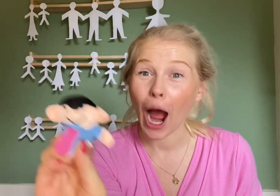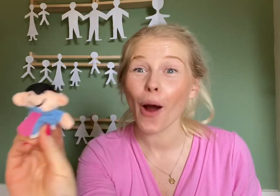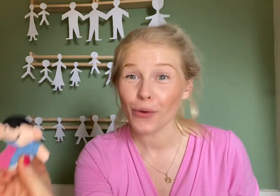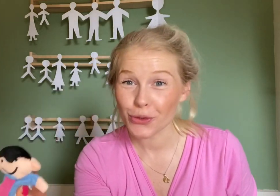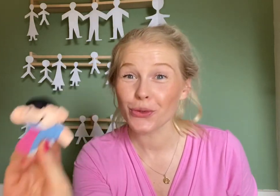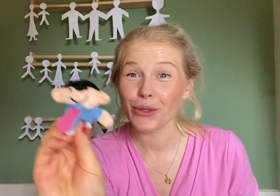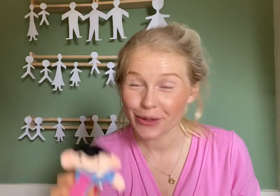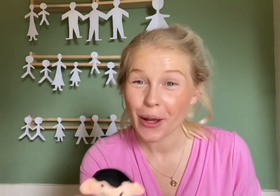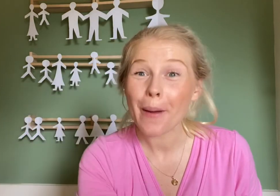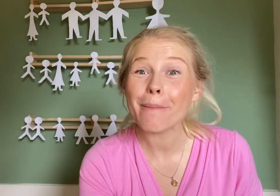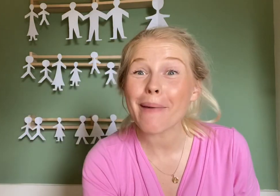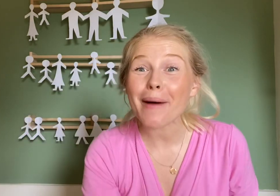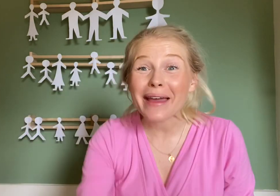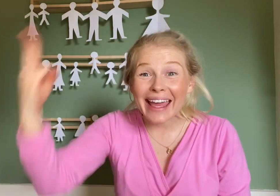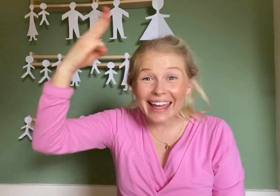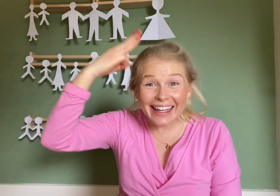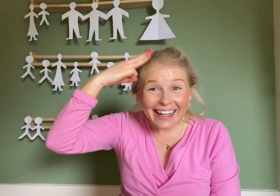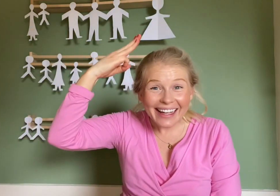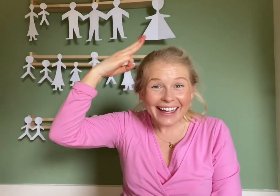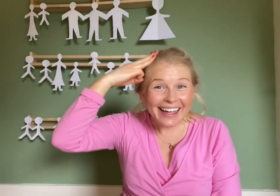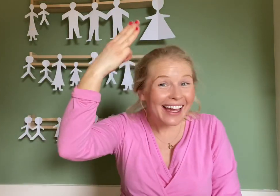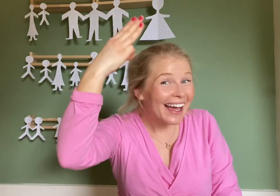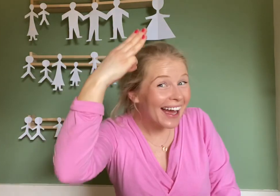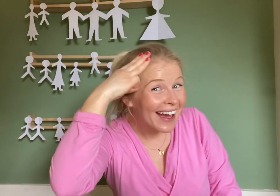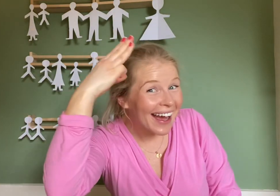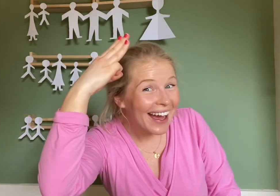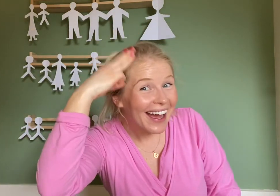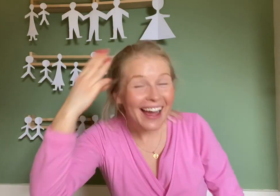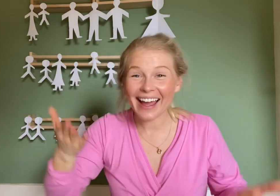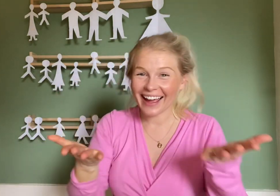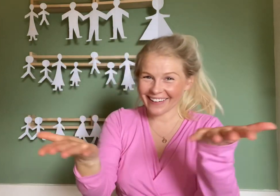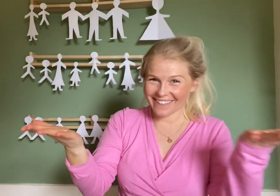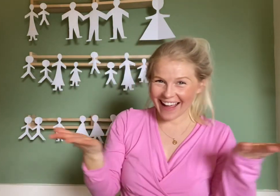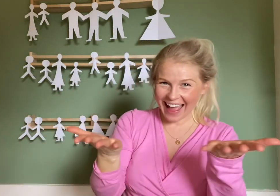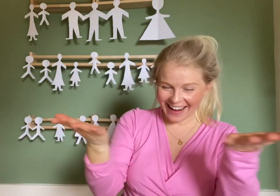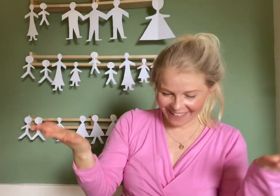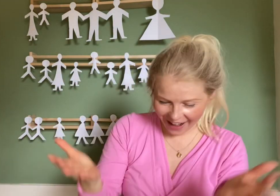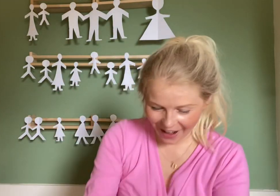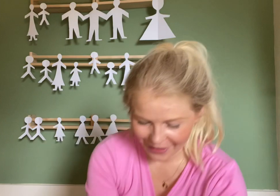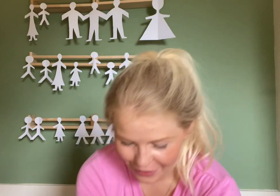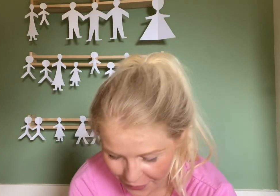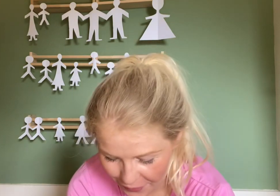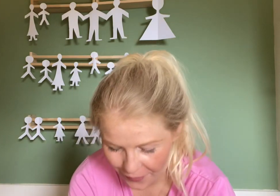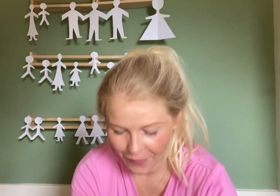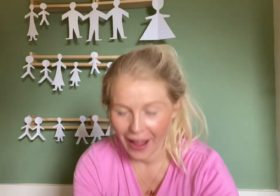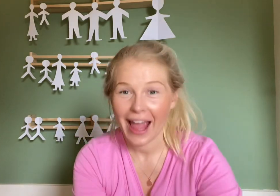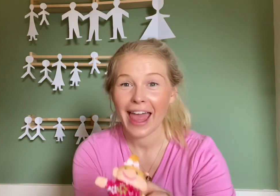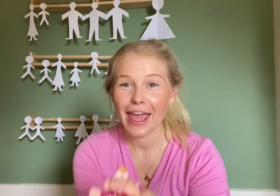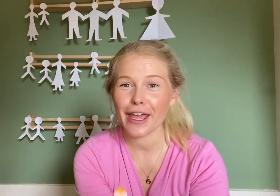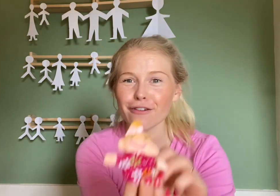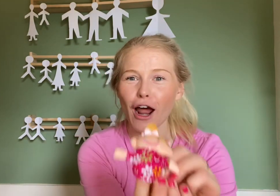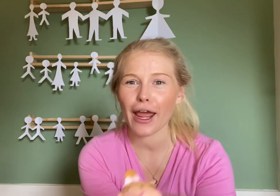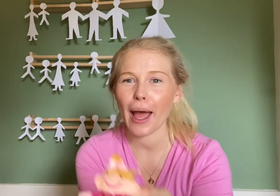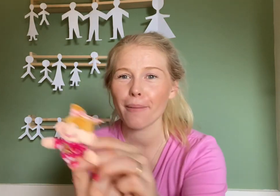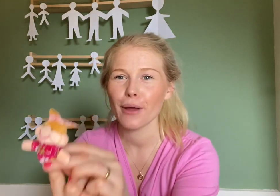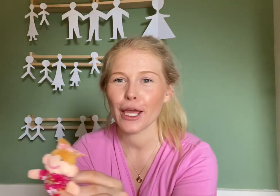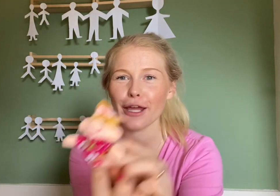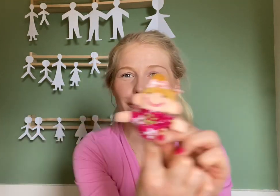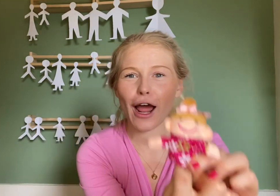Dumb. Mummy. Mummy. Mummy figure, mummy finger, finger where are you? Here I am, here I